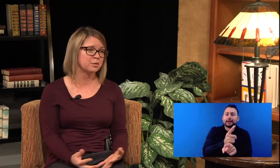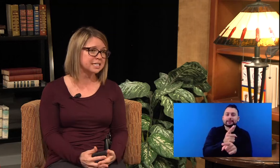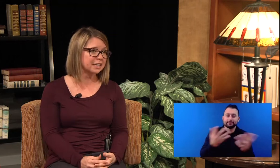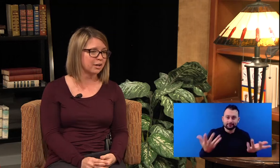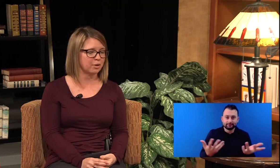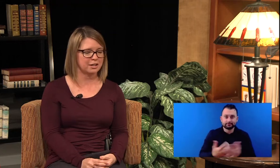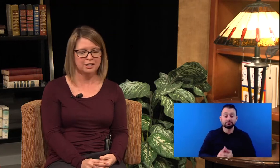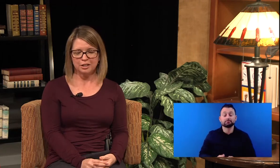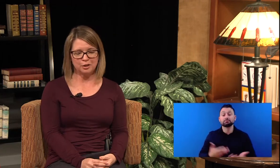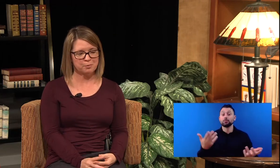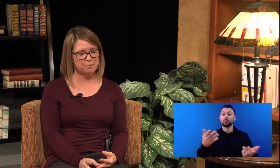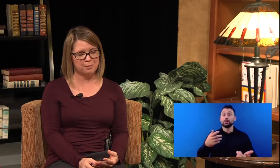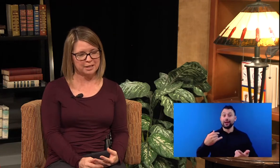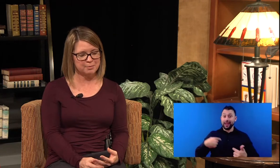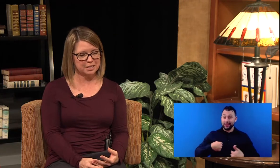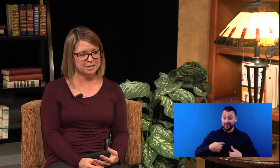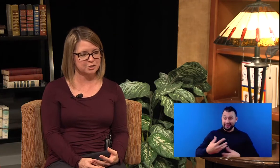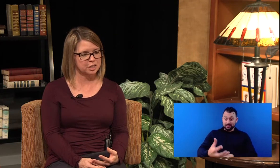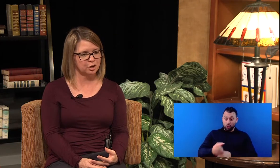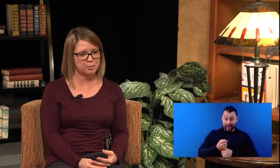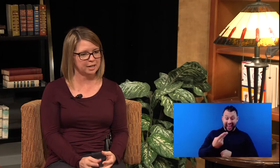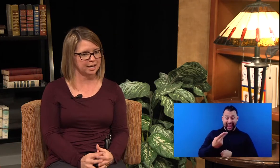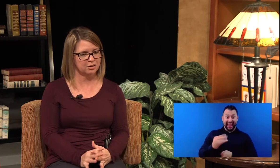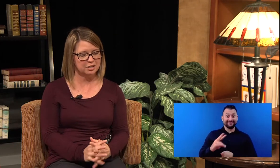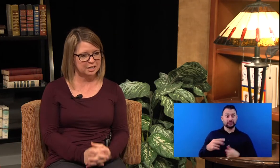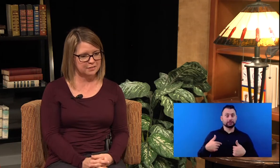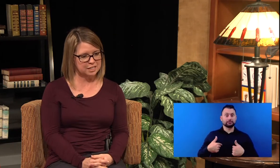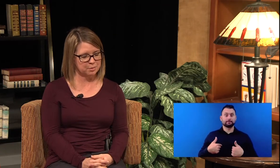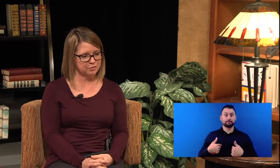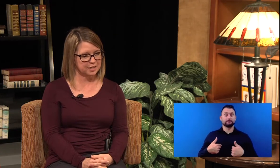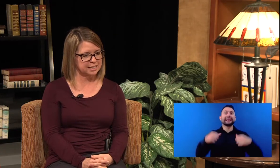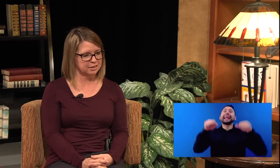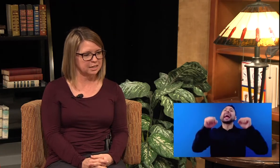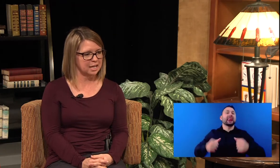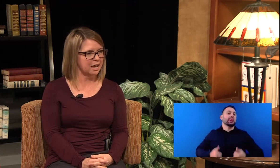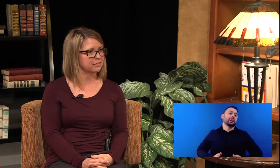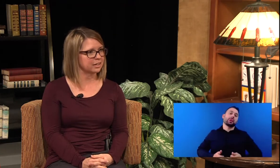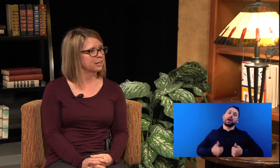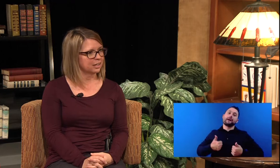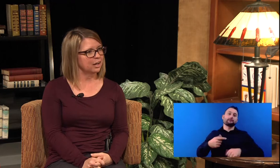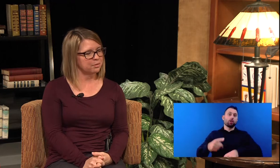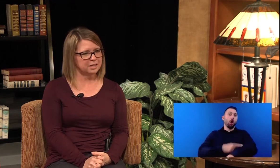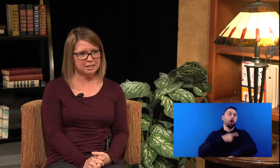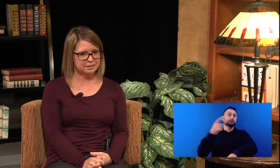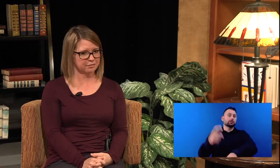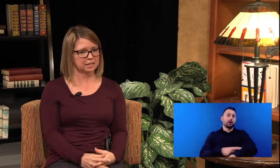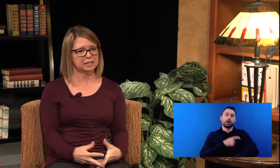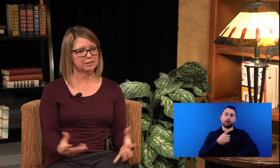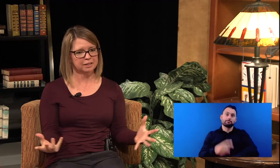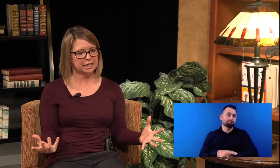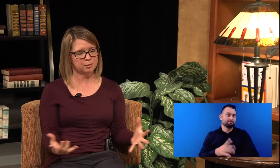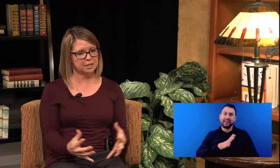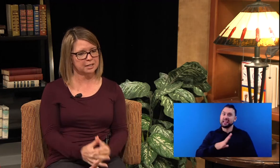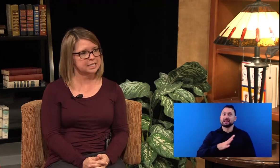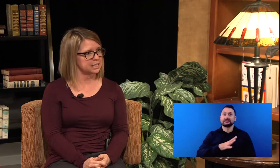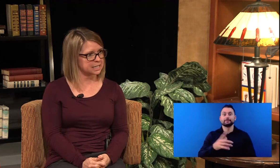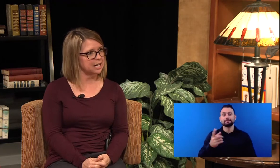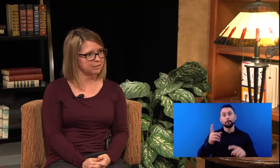wasn't that way, you know, many, many years ago, but now if somebody finds out that they have it, um, they can definitely live like anybody else that doesn't have